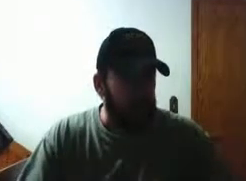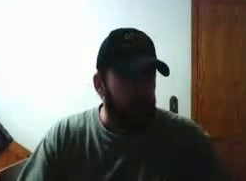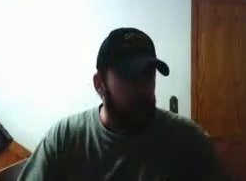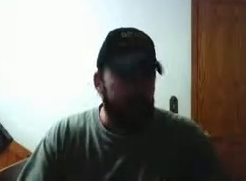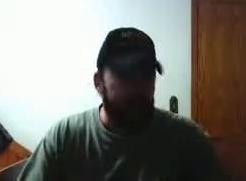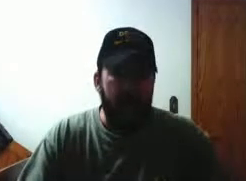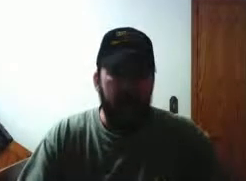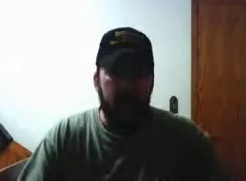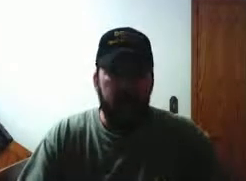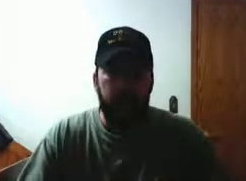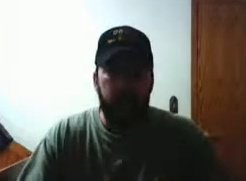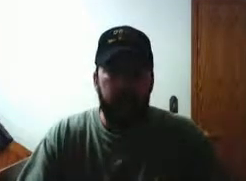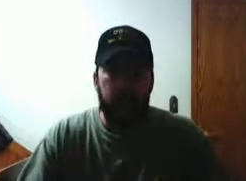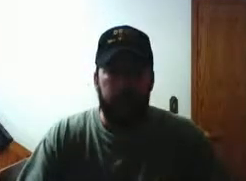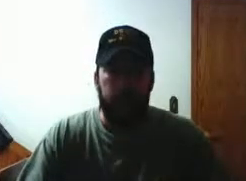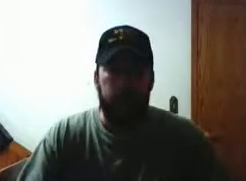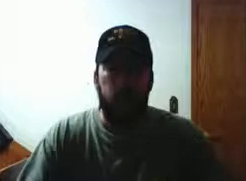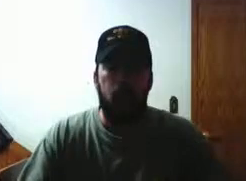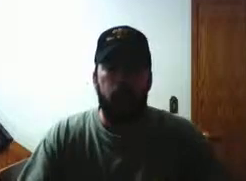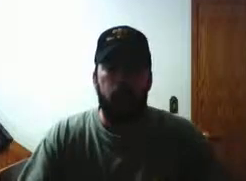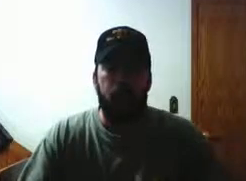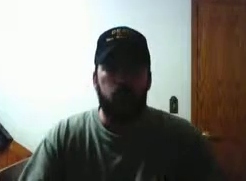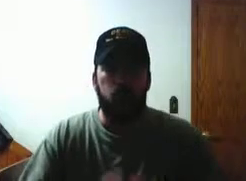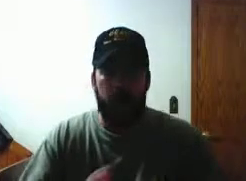of dire need for those patriots that are already ready